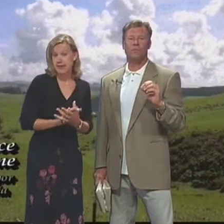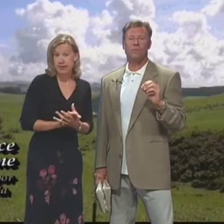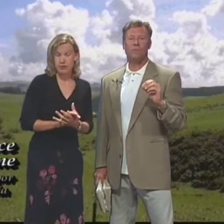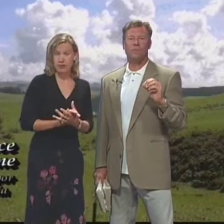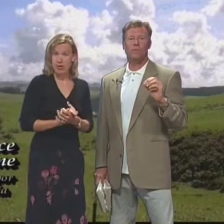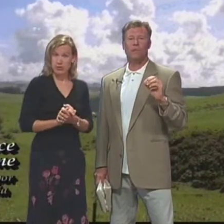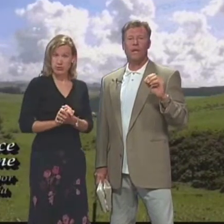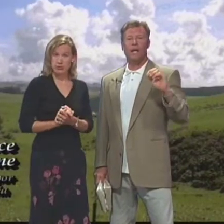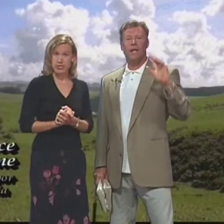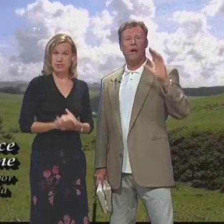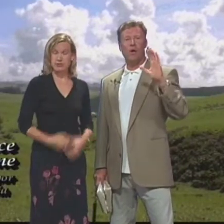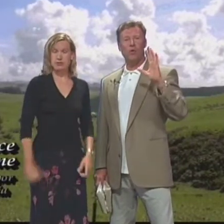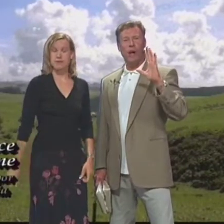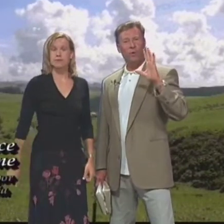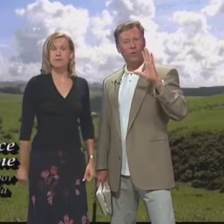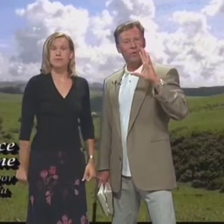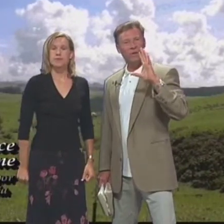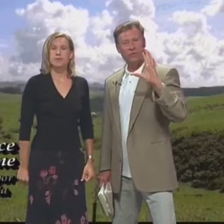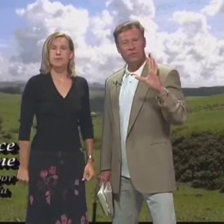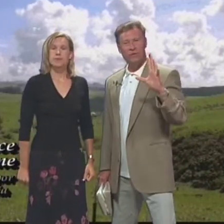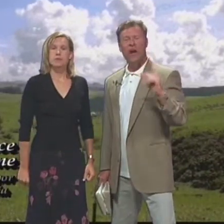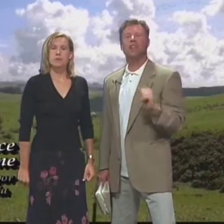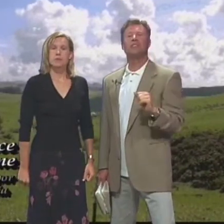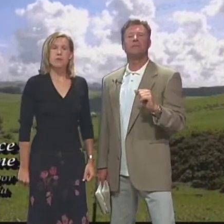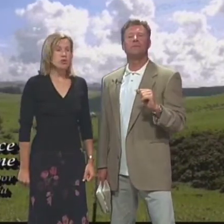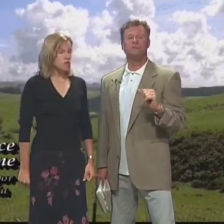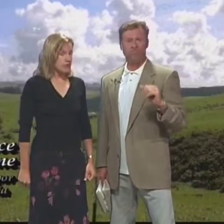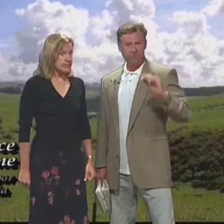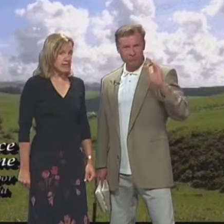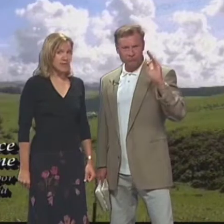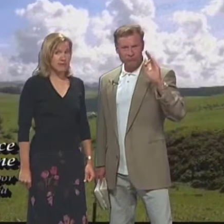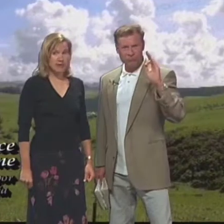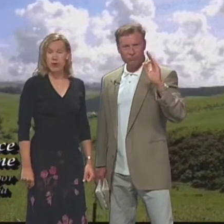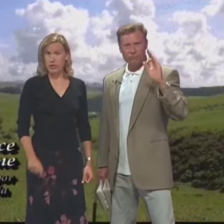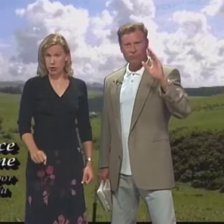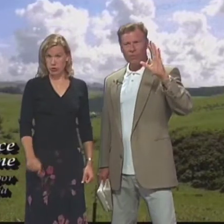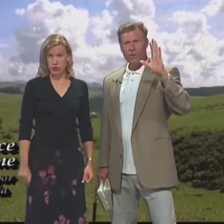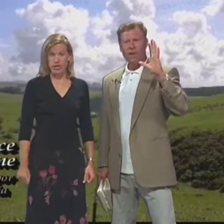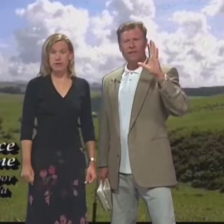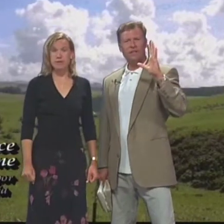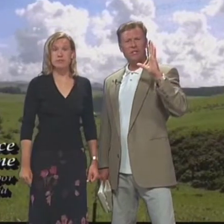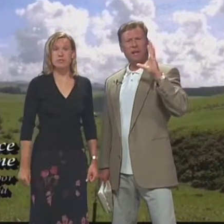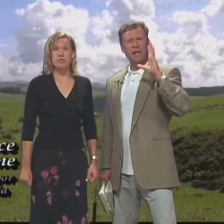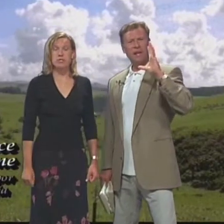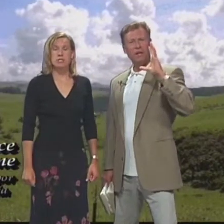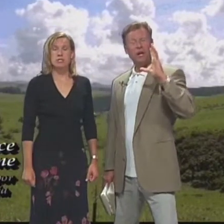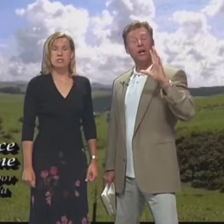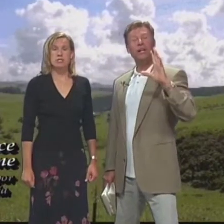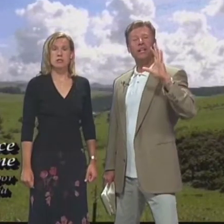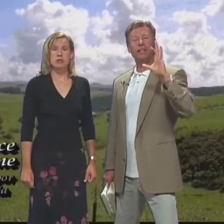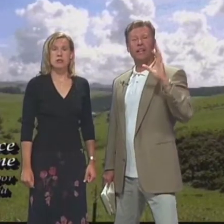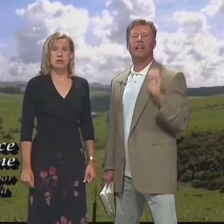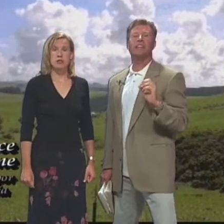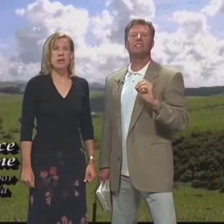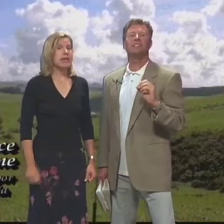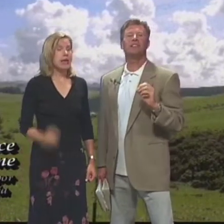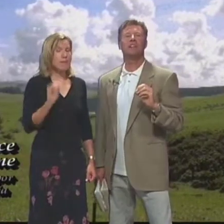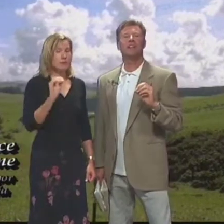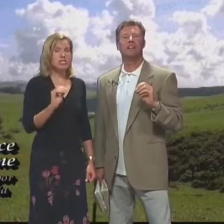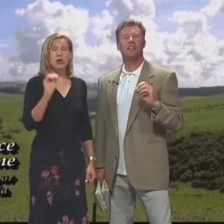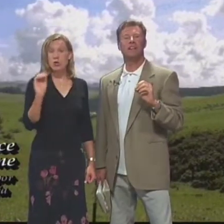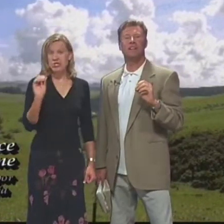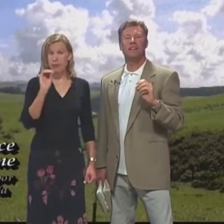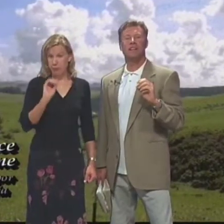discernir todas las cosas Now, I will be the first to acknowledge Bueno, yo voy a ser el primero en reconocer That there's many good things